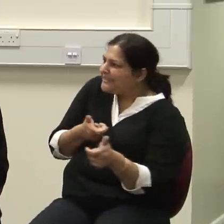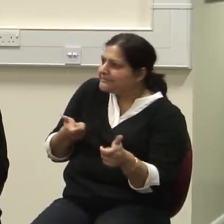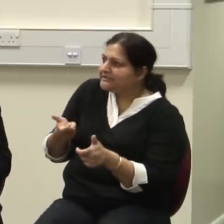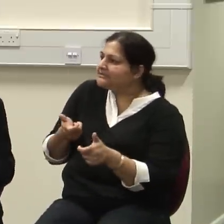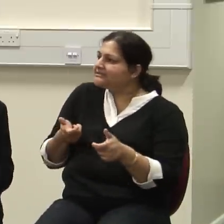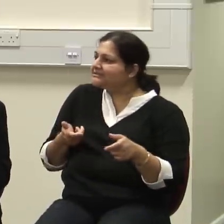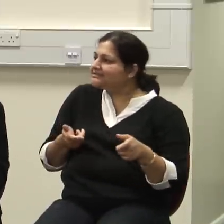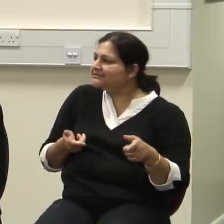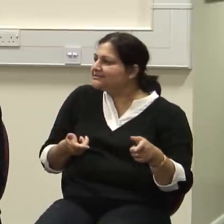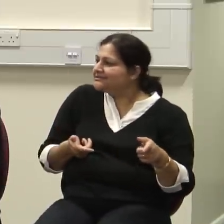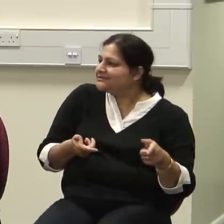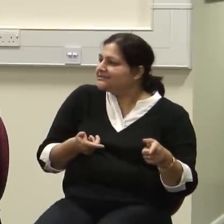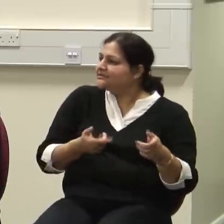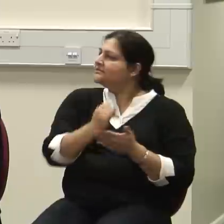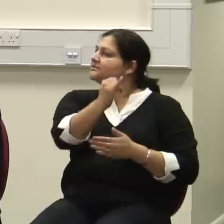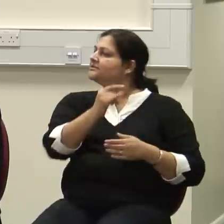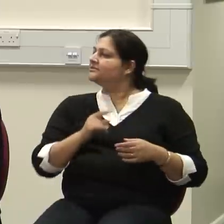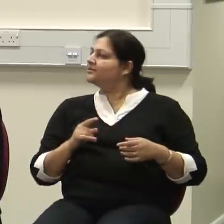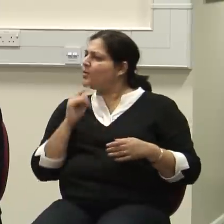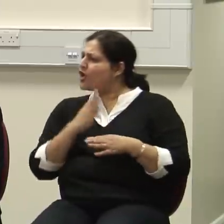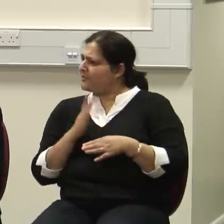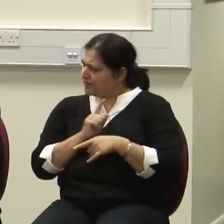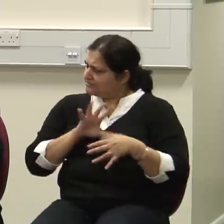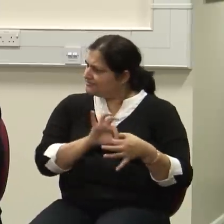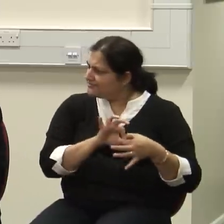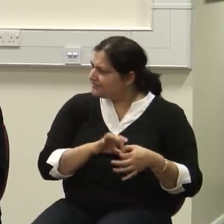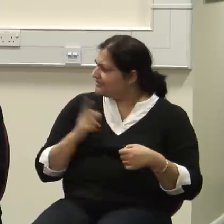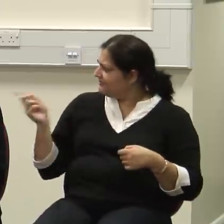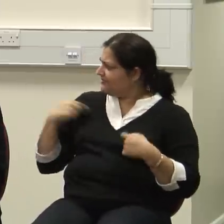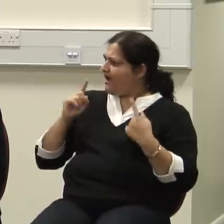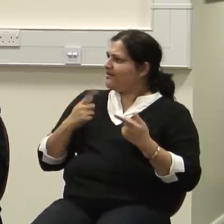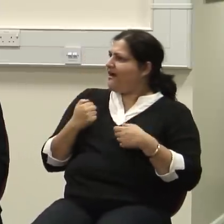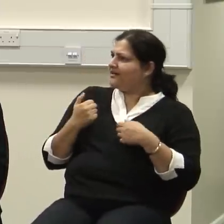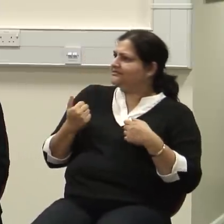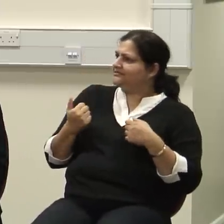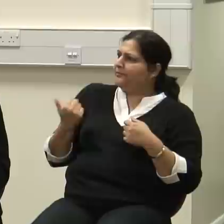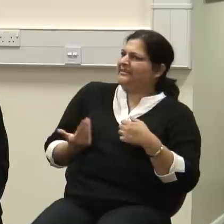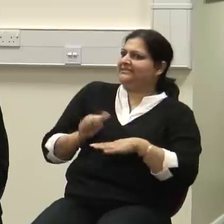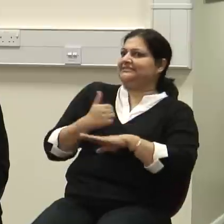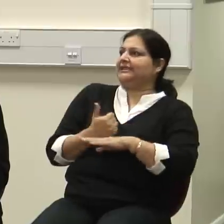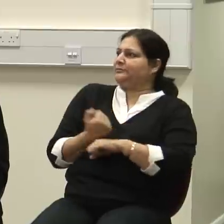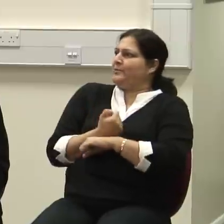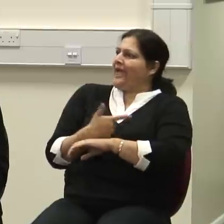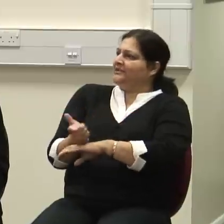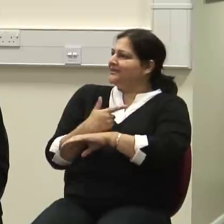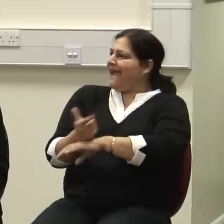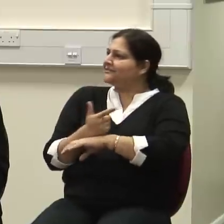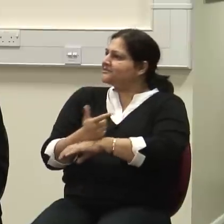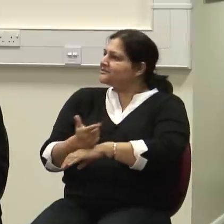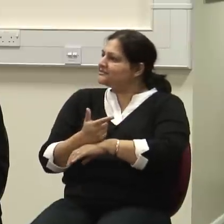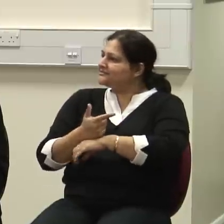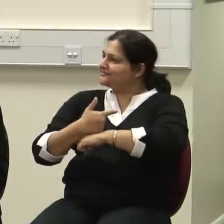You can't, you and I can't go into the business of making tanks. I mean, we are precluded. It's not like making some ordinary product.